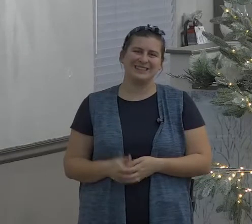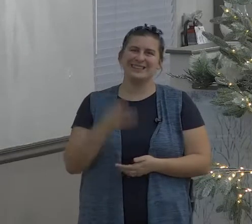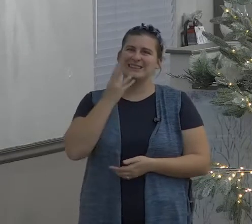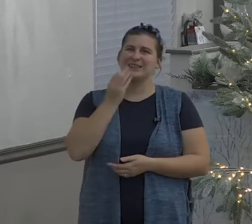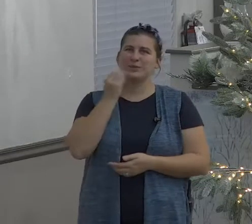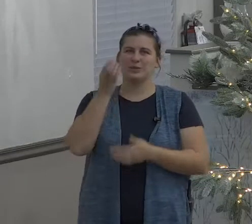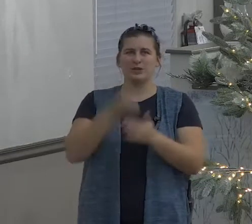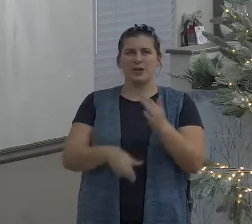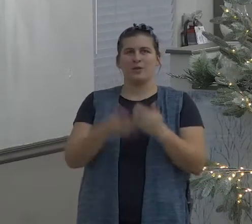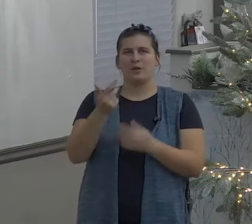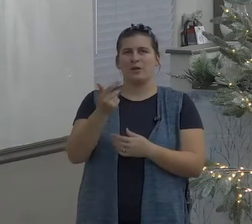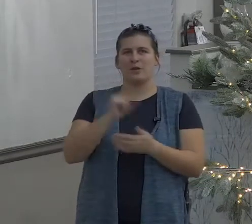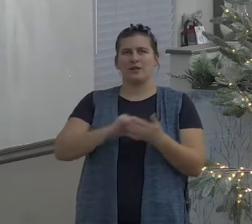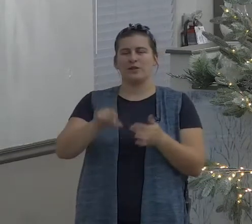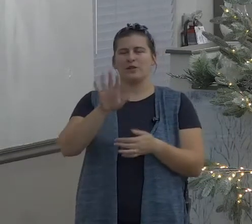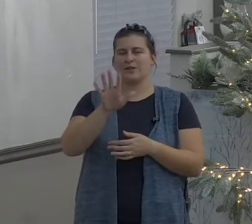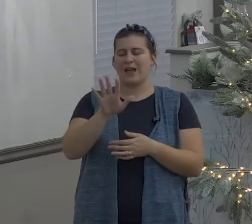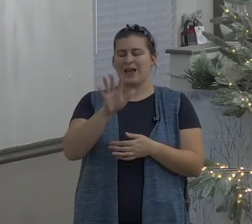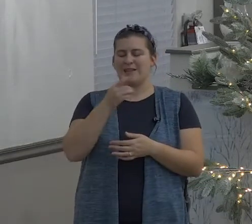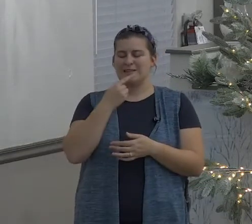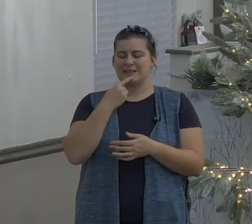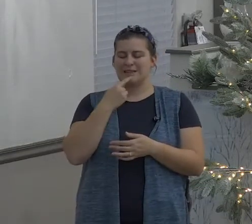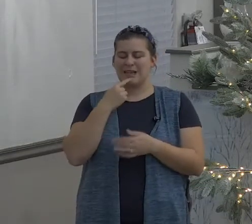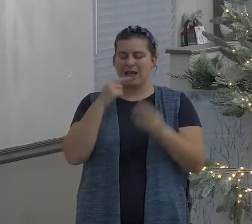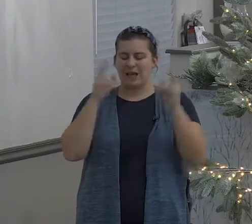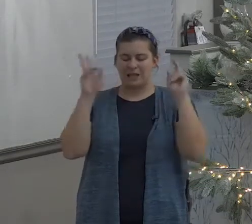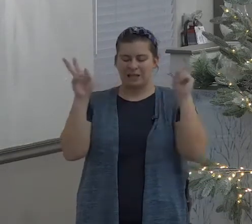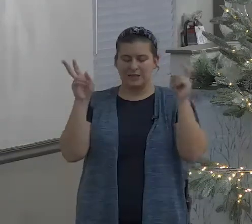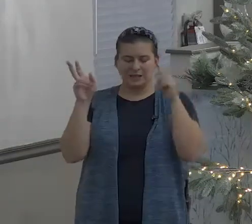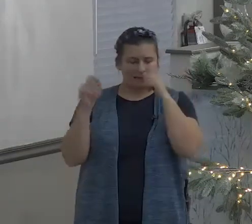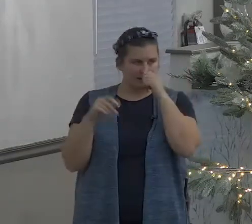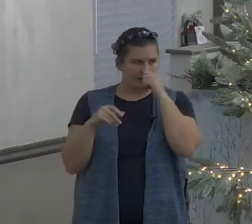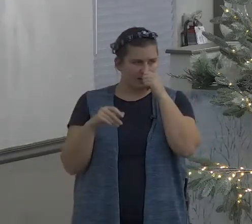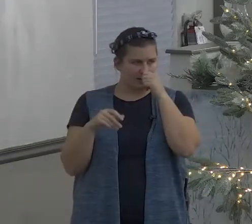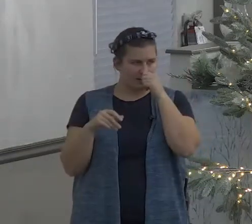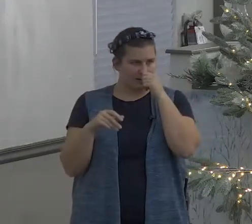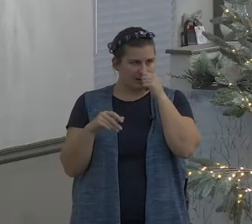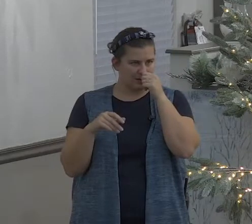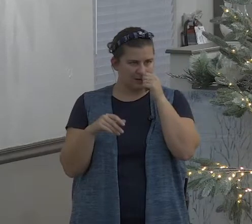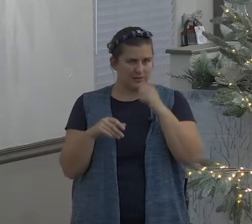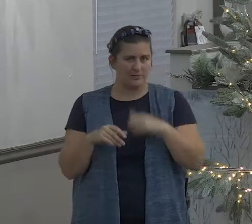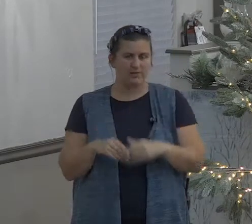hand of my righteousness don't you love that passage